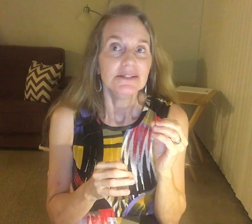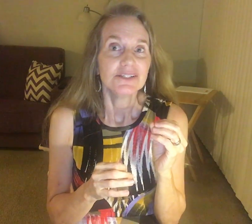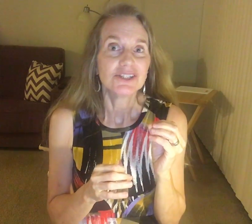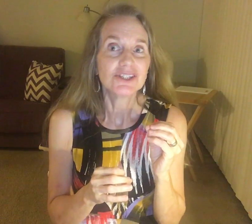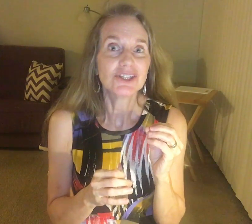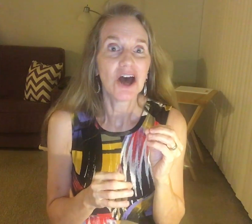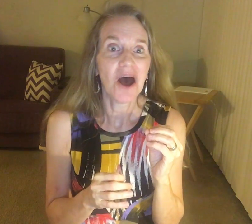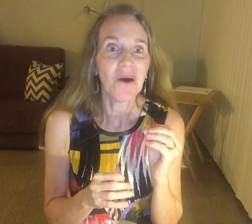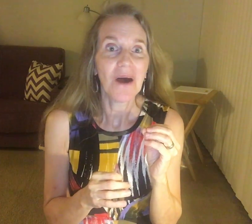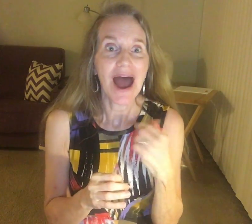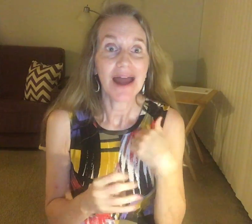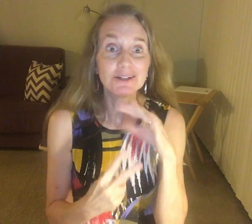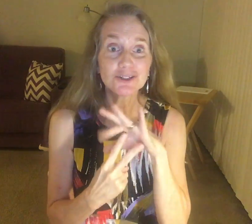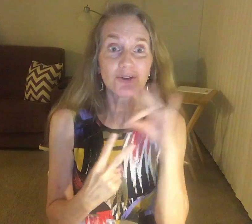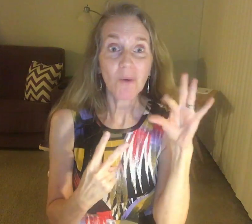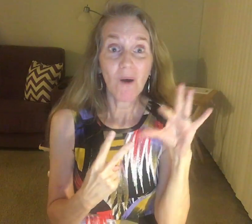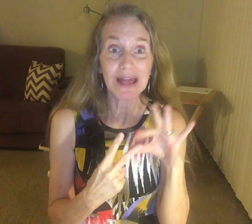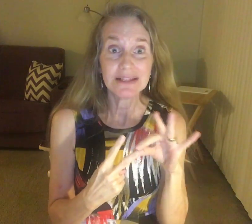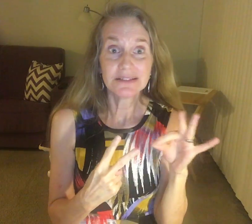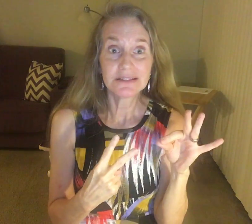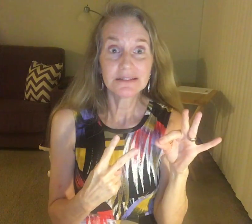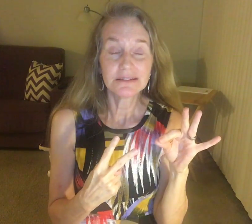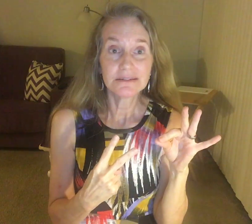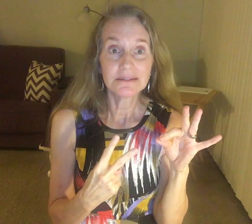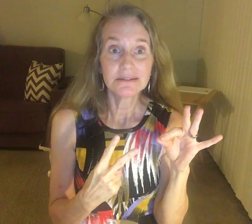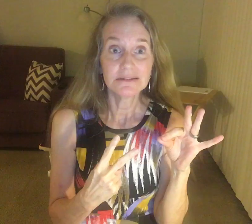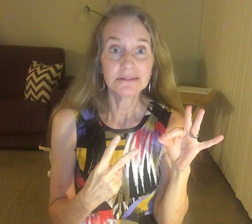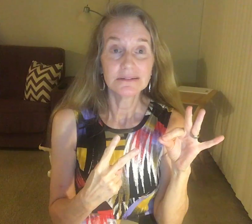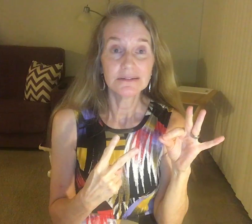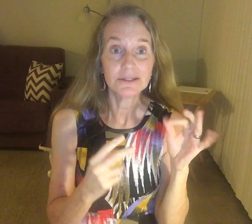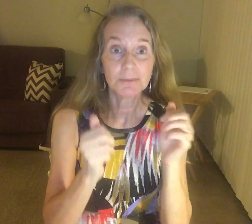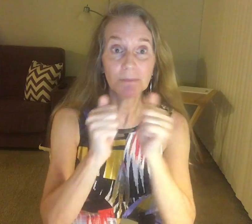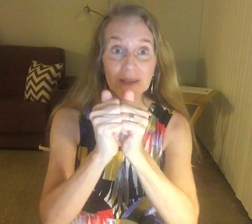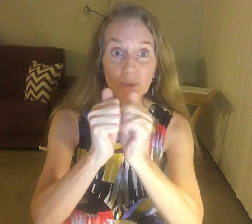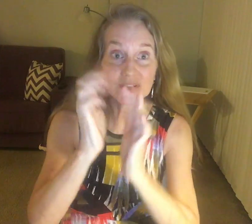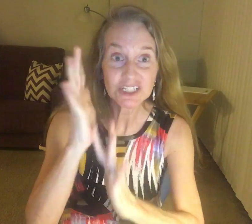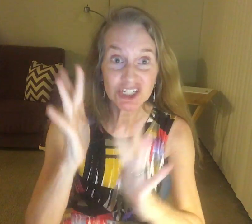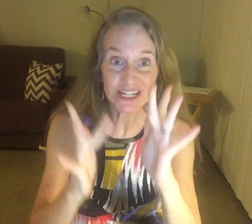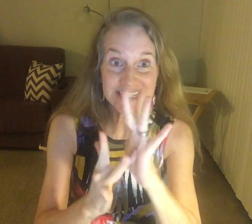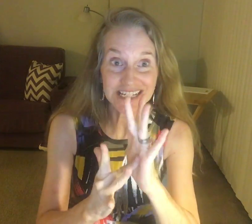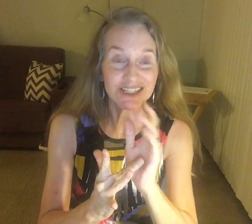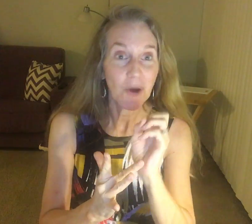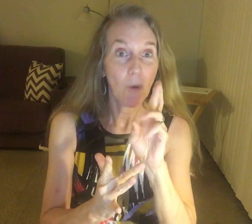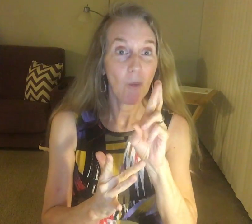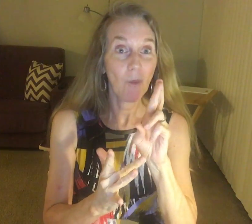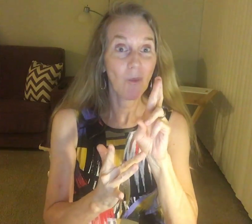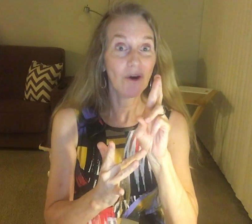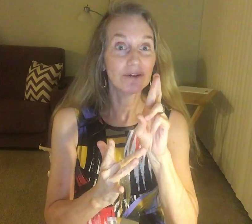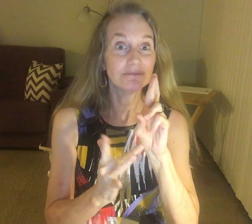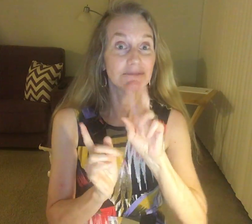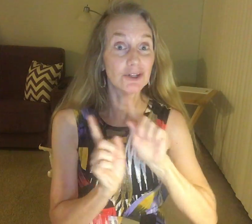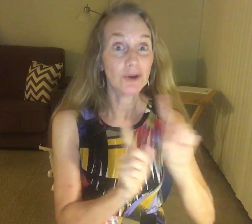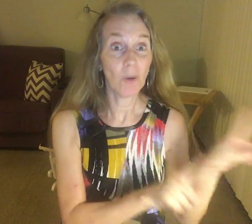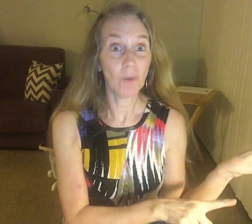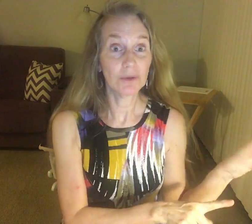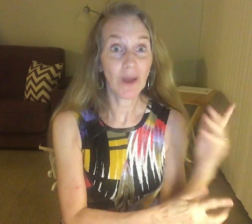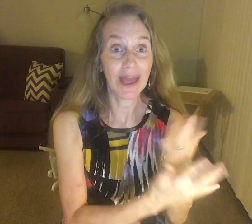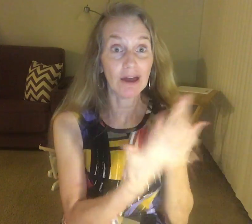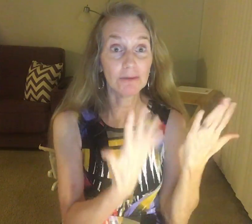So I had a choice to be with Jesus or to go to hell